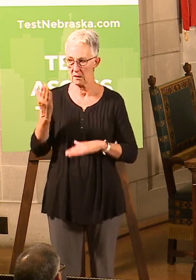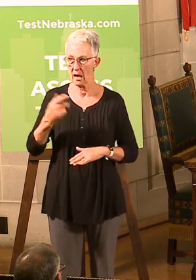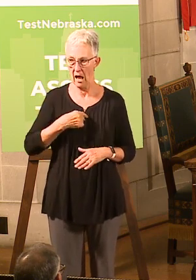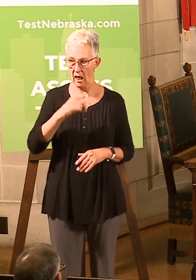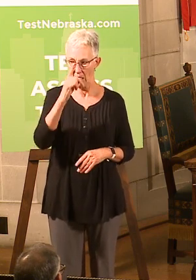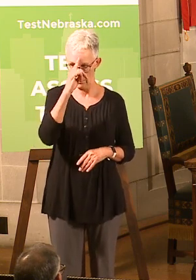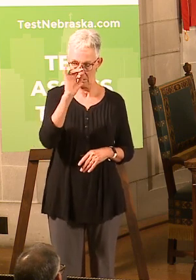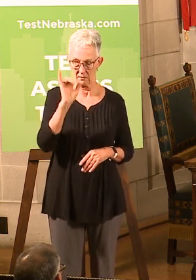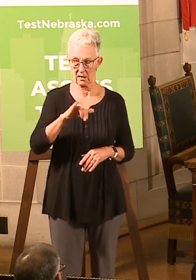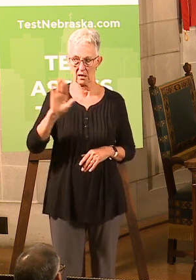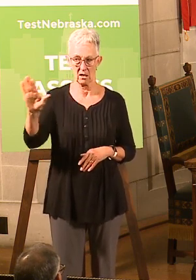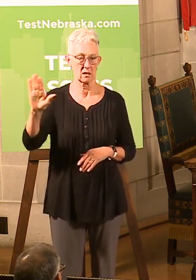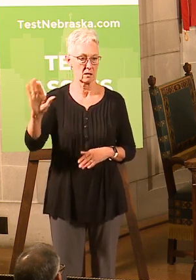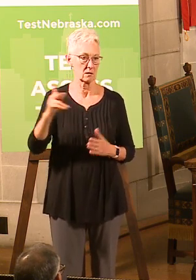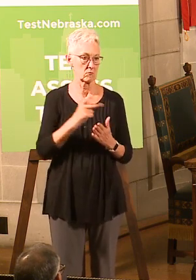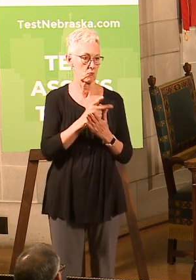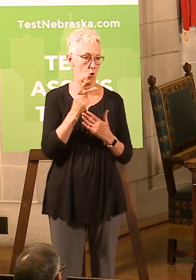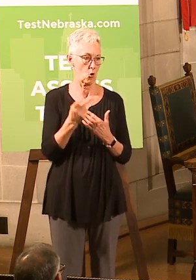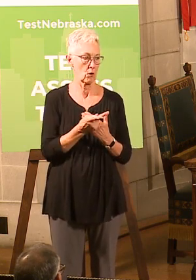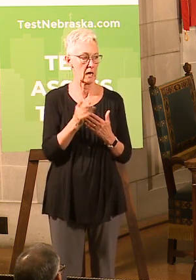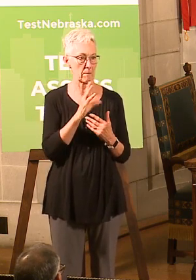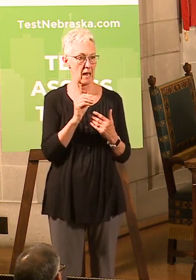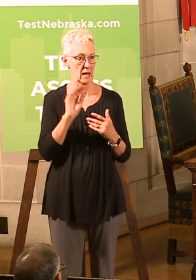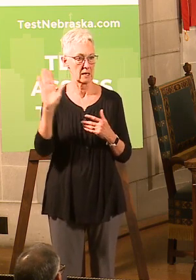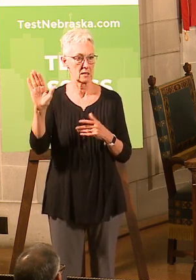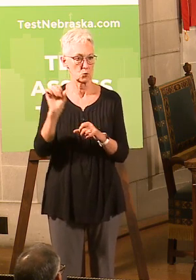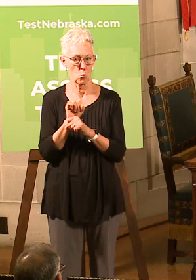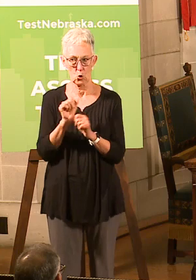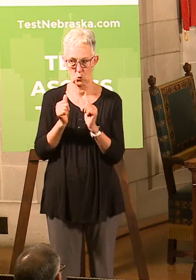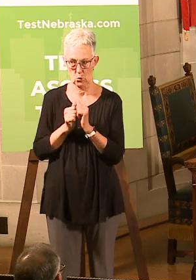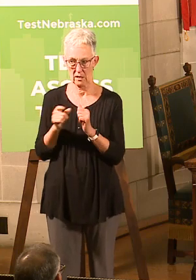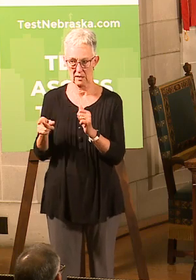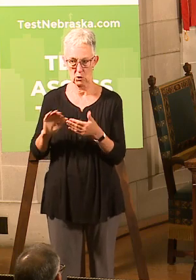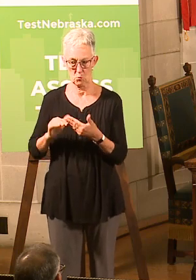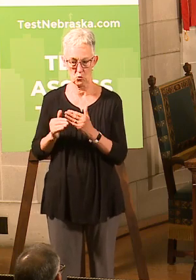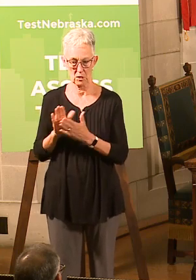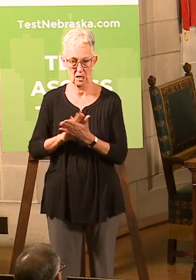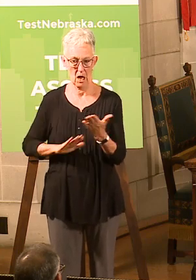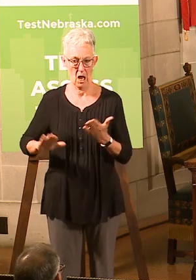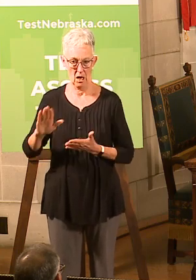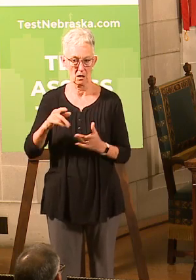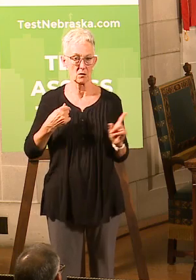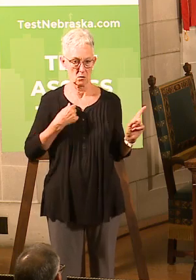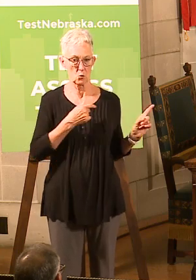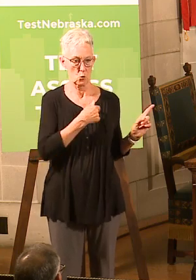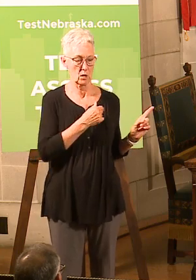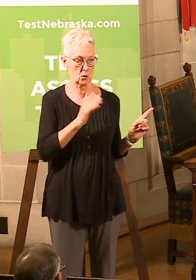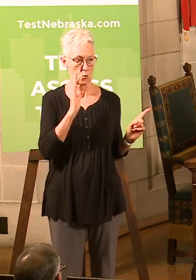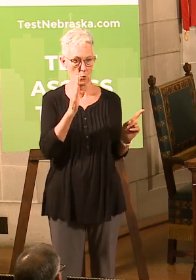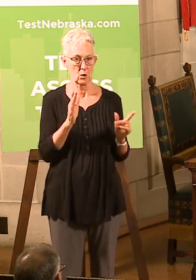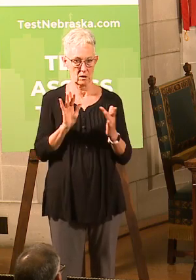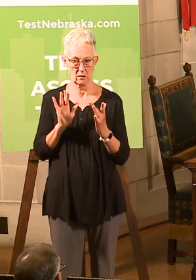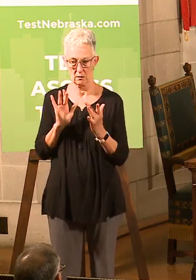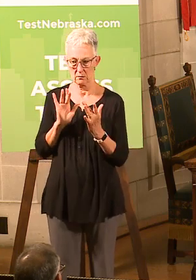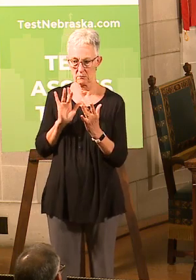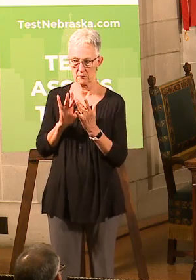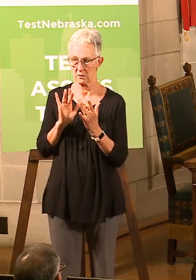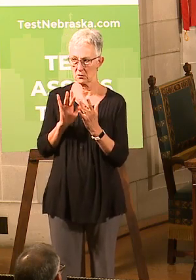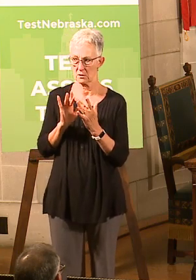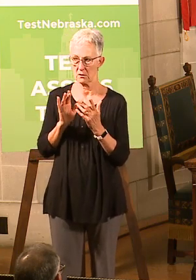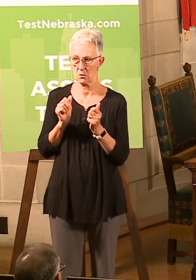colleges and labor offers an excellent opportunity for those people. We'll be doing some reach, shout-outs, or reach-outs, push-out